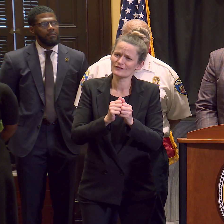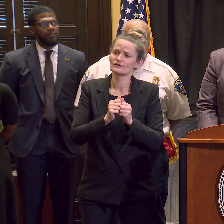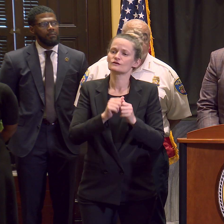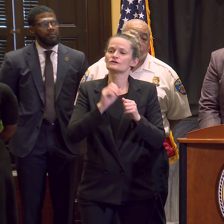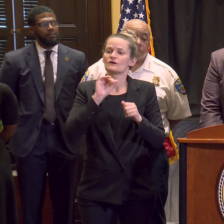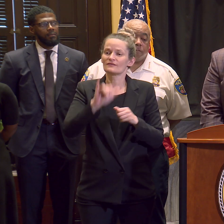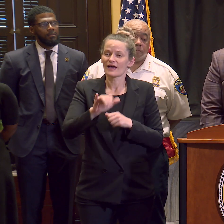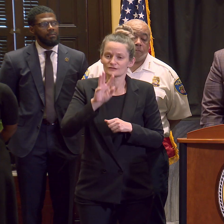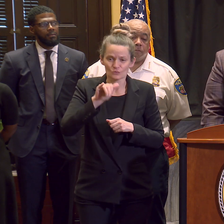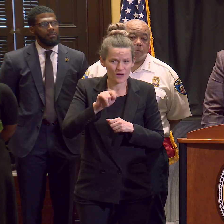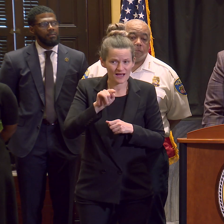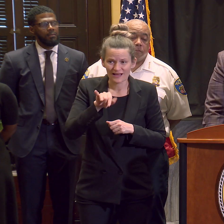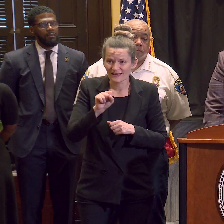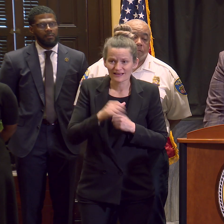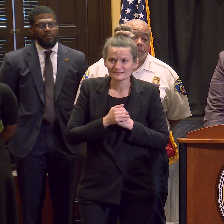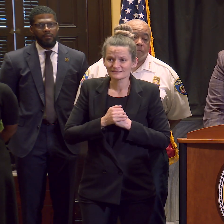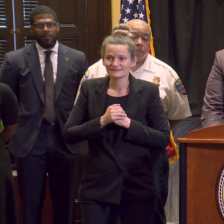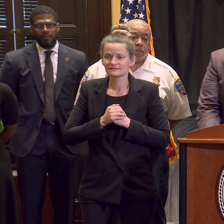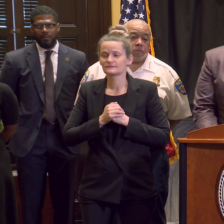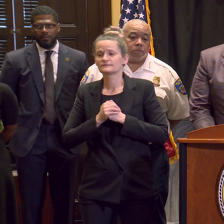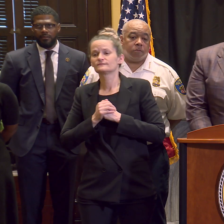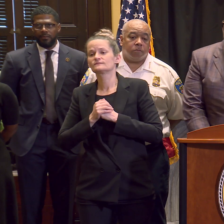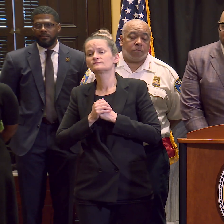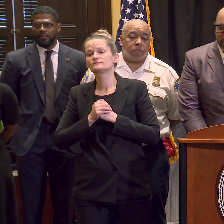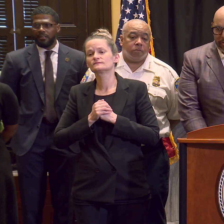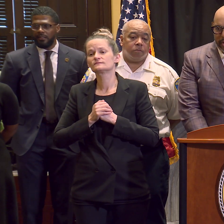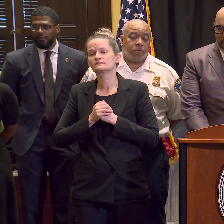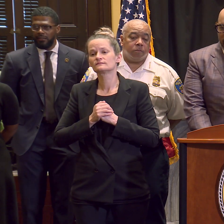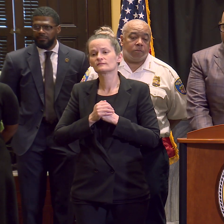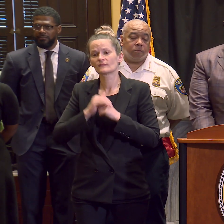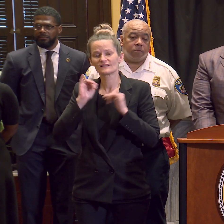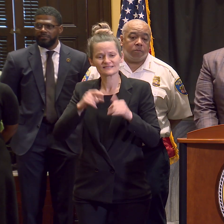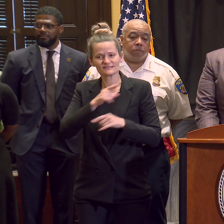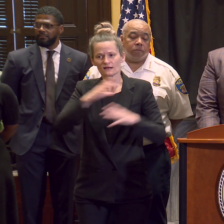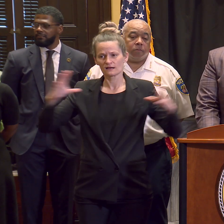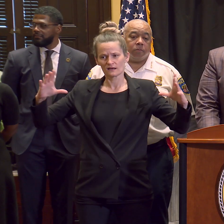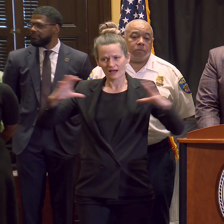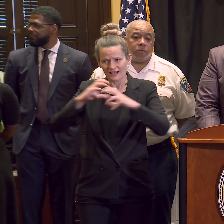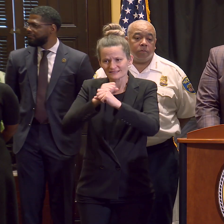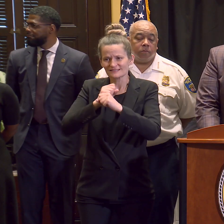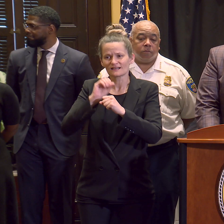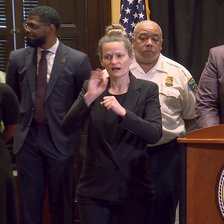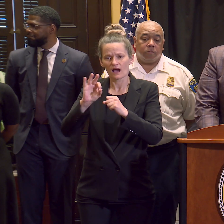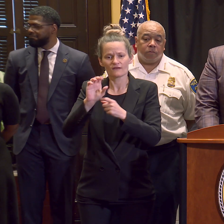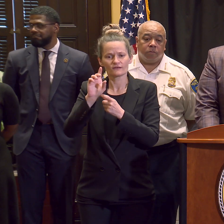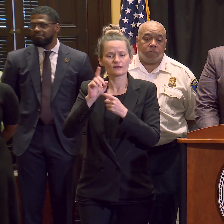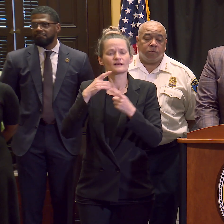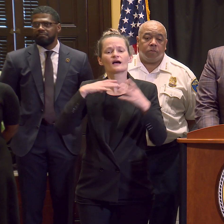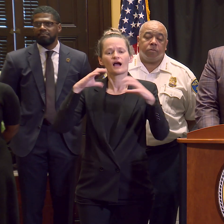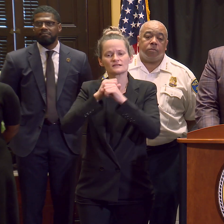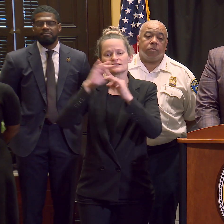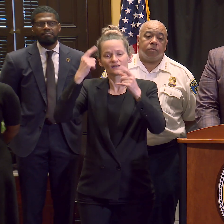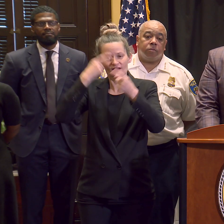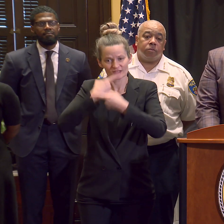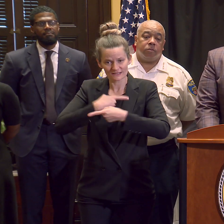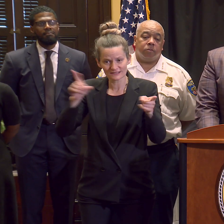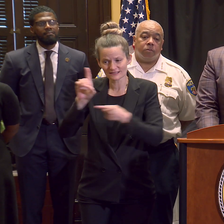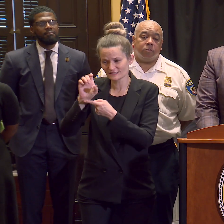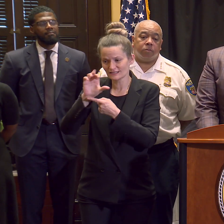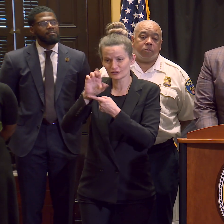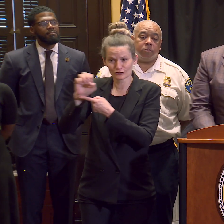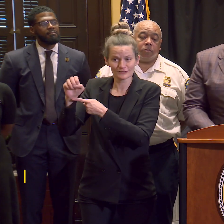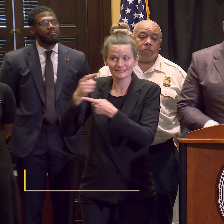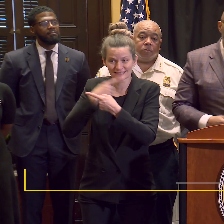it is. As far as the consent decree, I have made numerous statements. And I also, if we look at it, I applauded